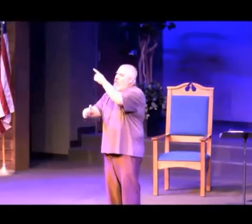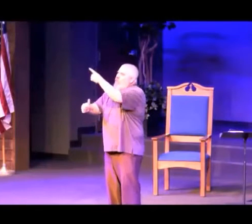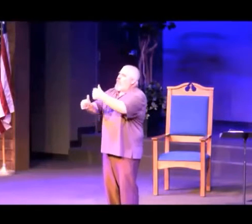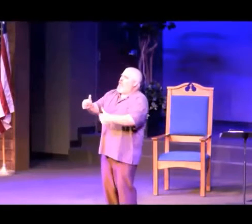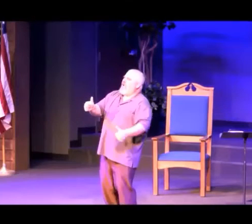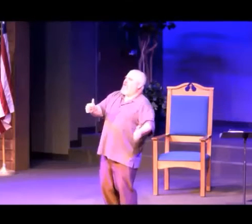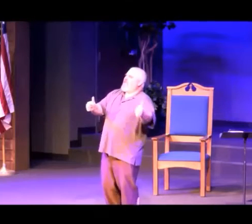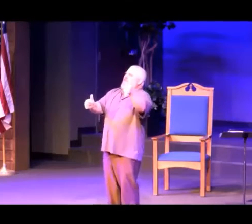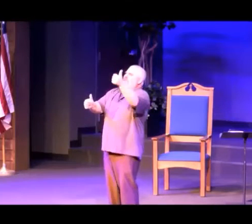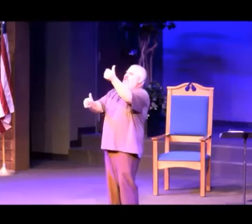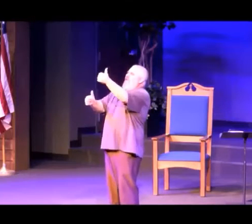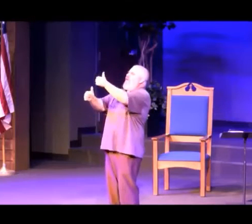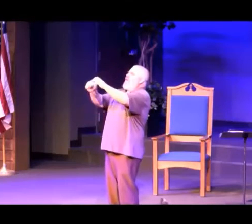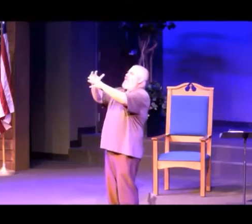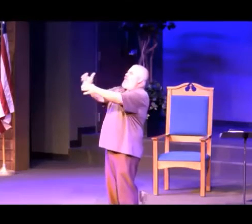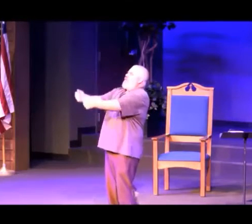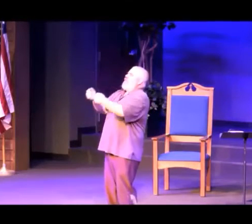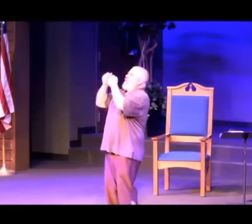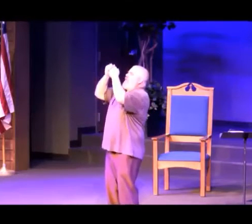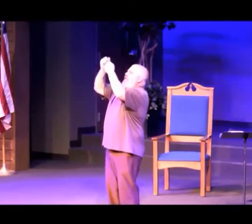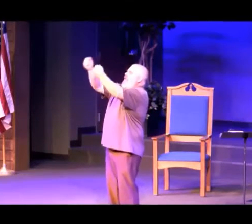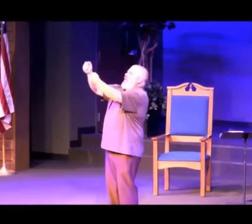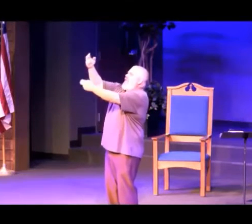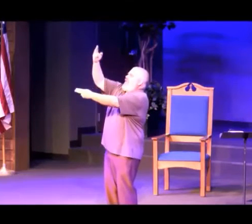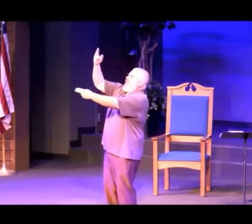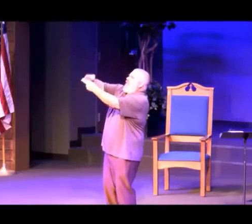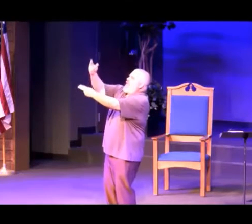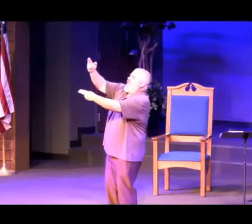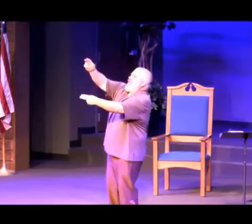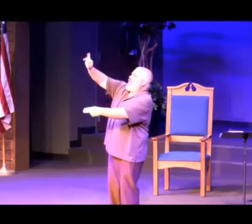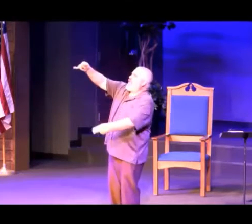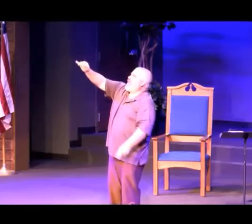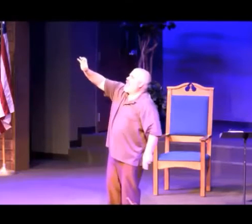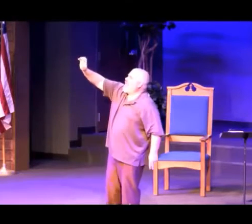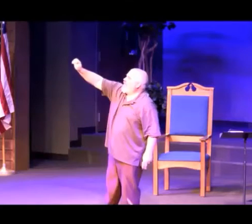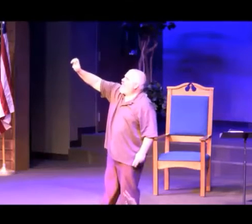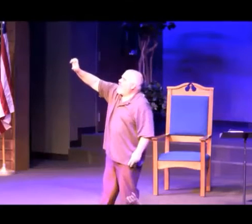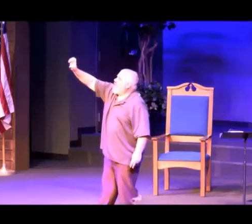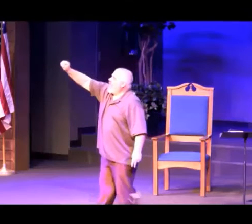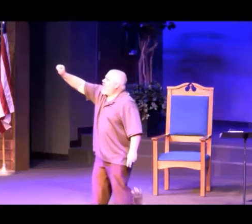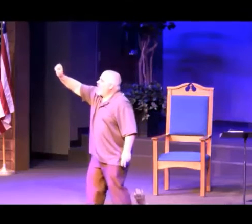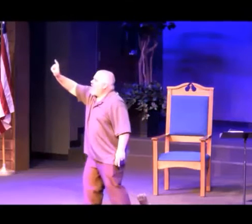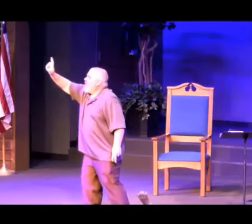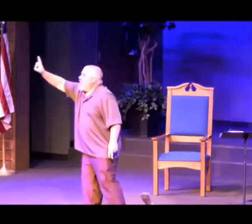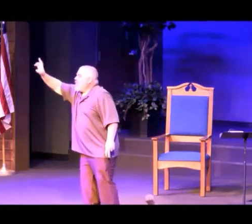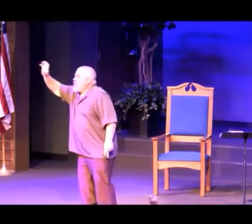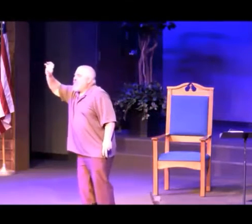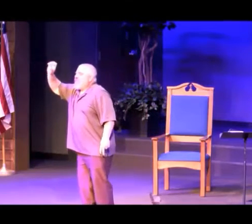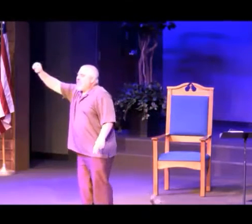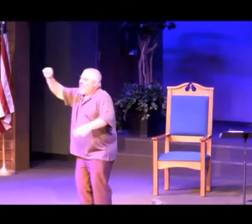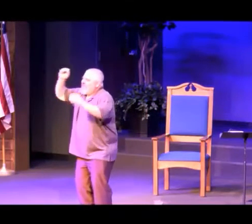name above every Jesus, no other